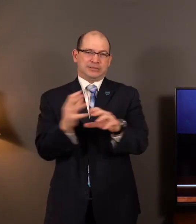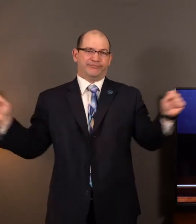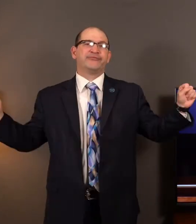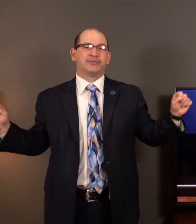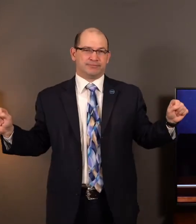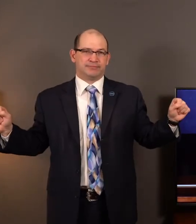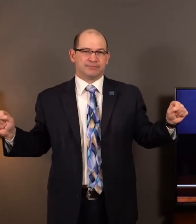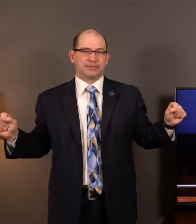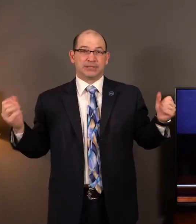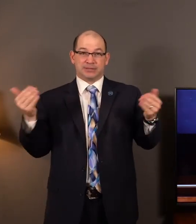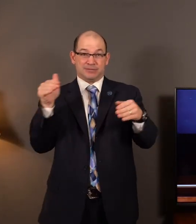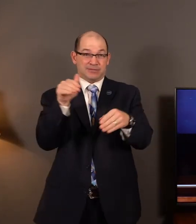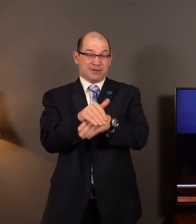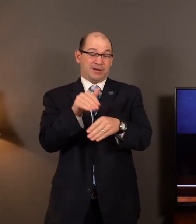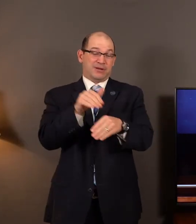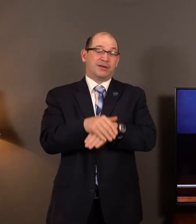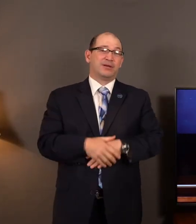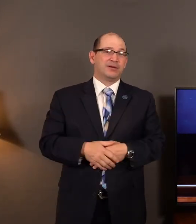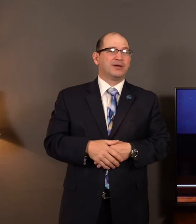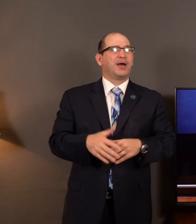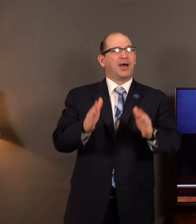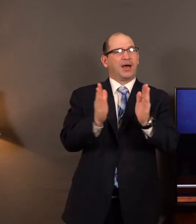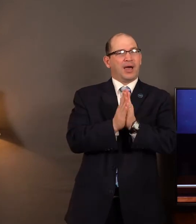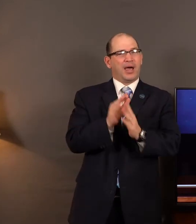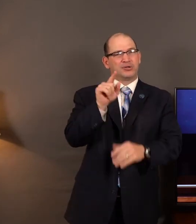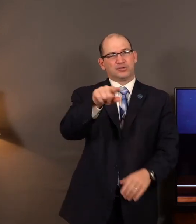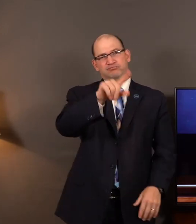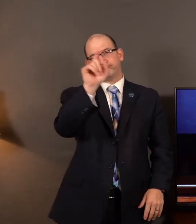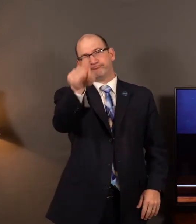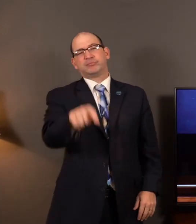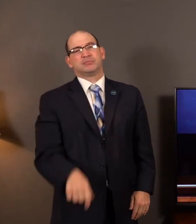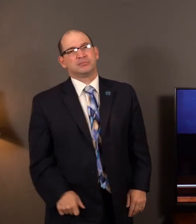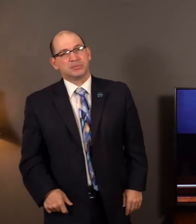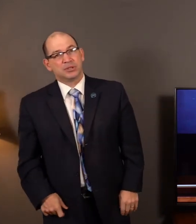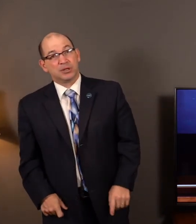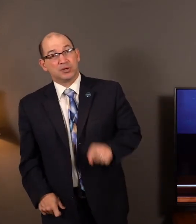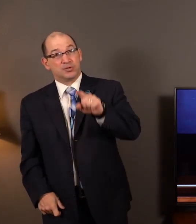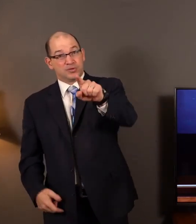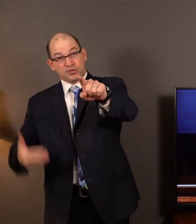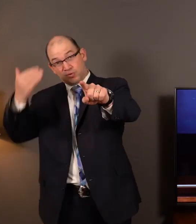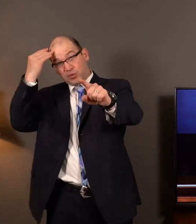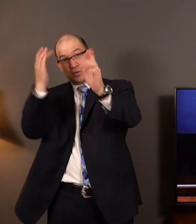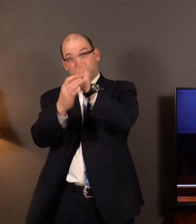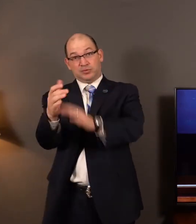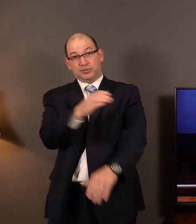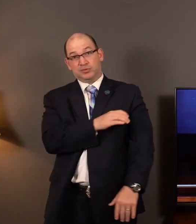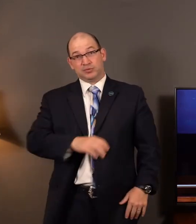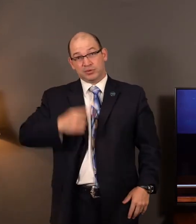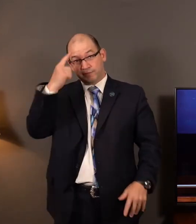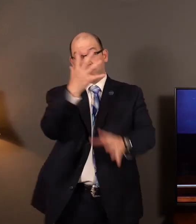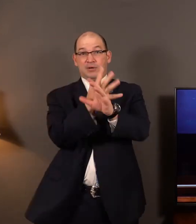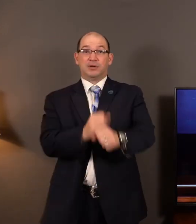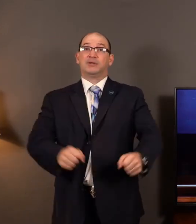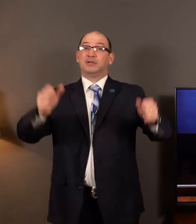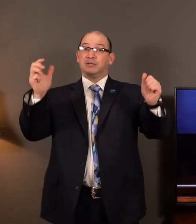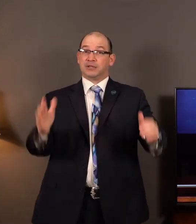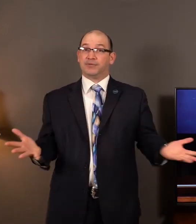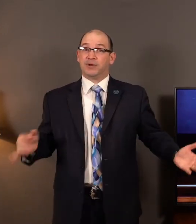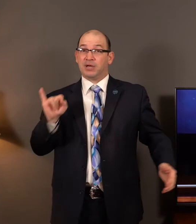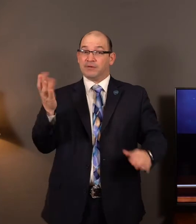So tonight, can I ask you, do you know Jesus Christ is your personal Lord and Savior? If you were to die tonight, are